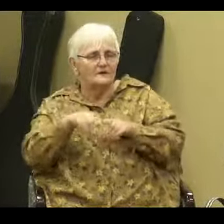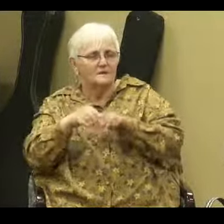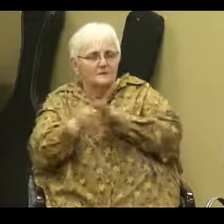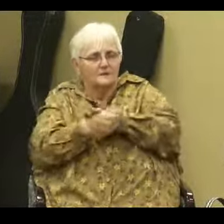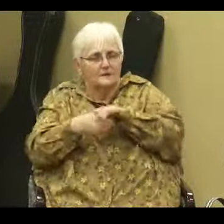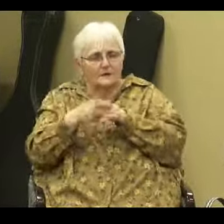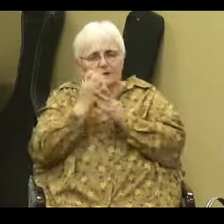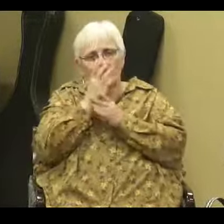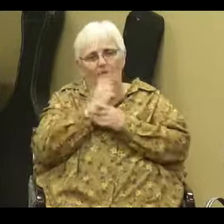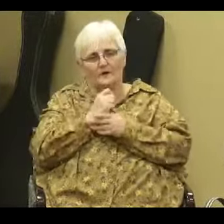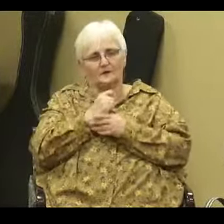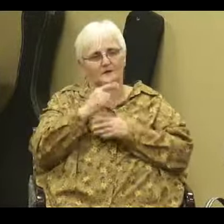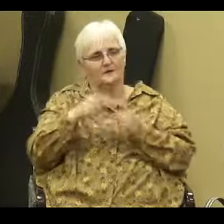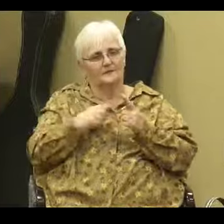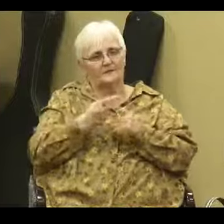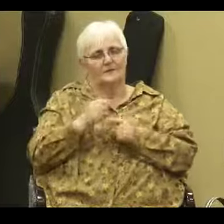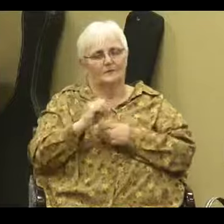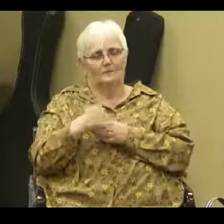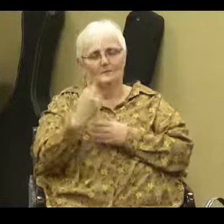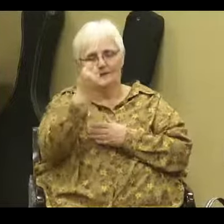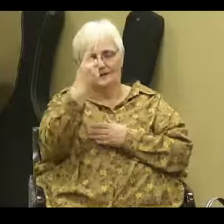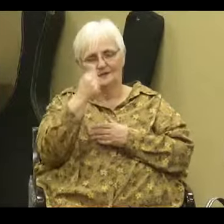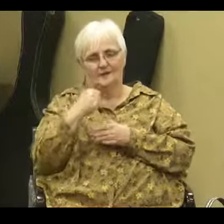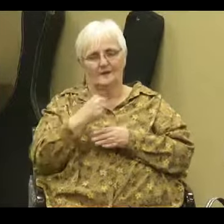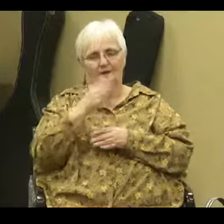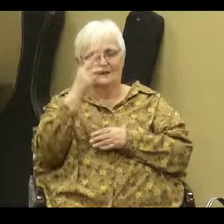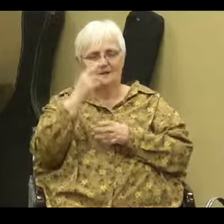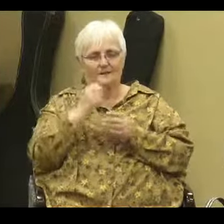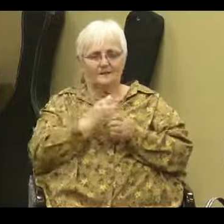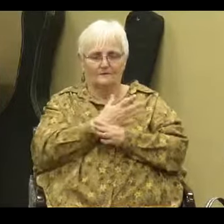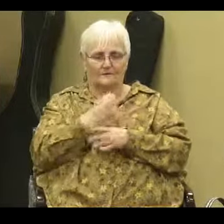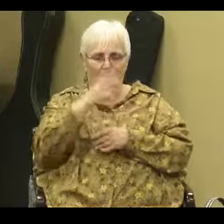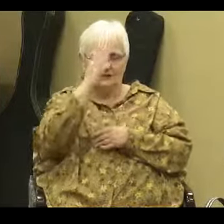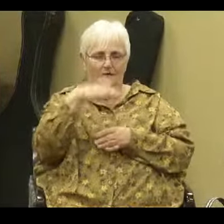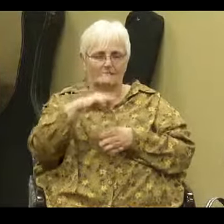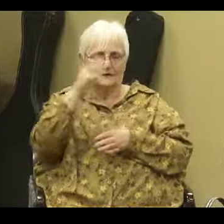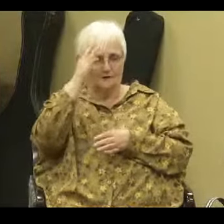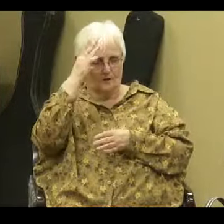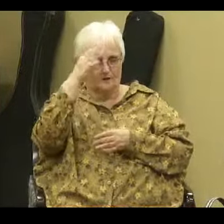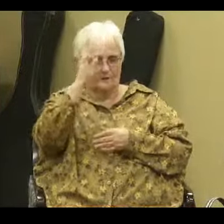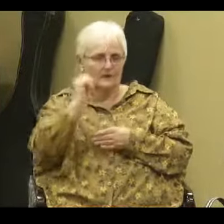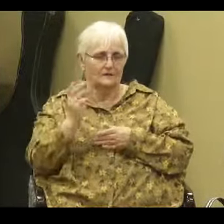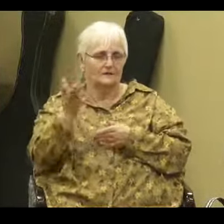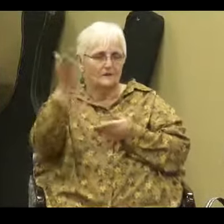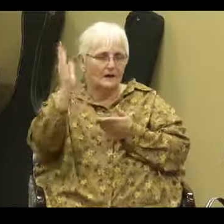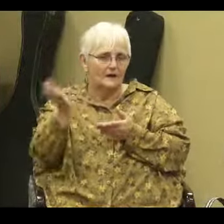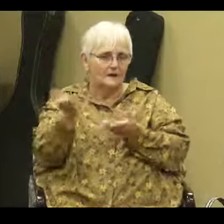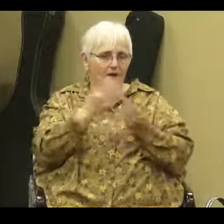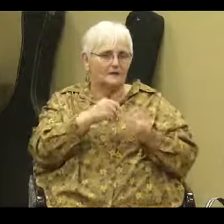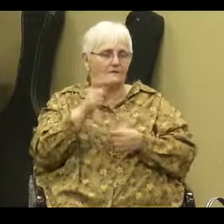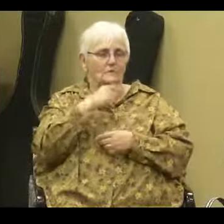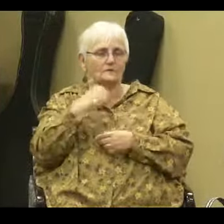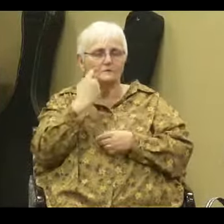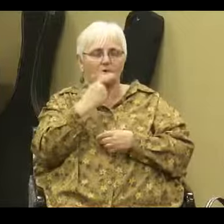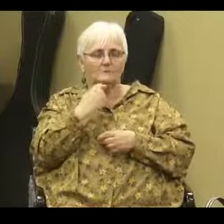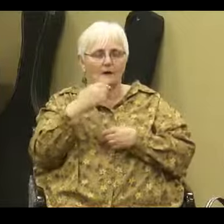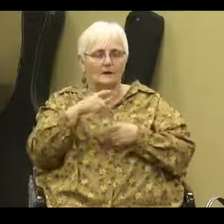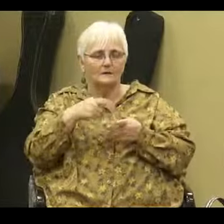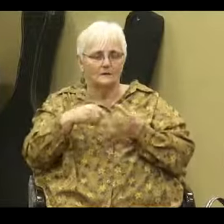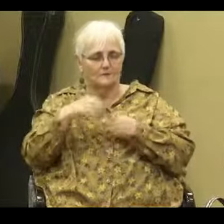then you will understand the fear of God and find the knowledge of God for the Lord gives wisdom from his mouth come knowledge and understanding he